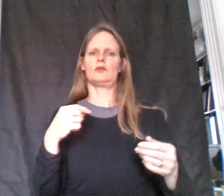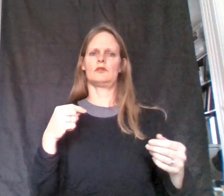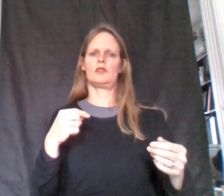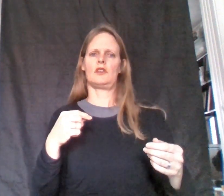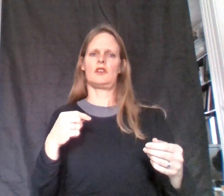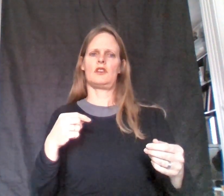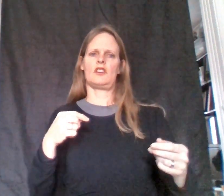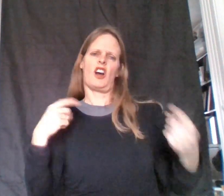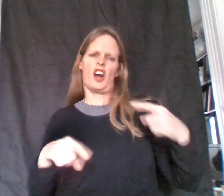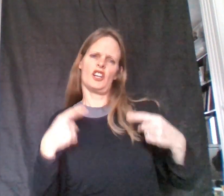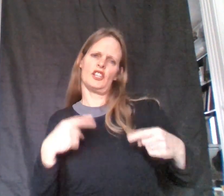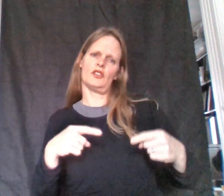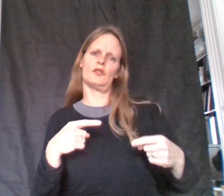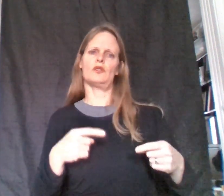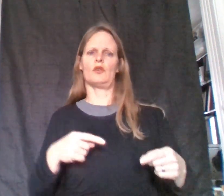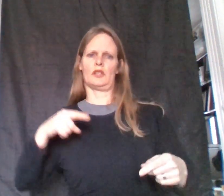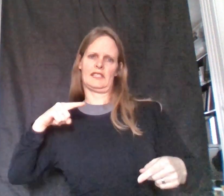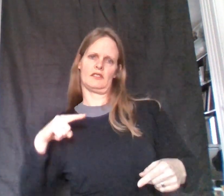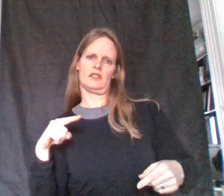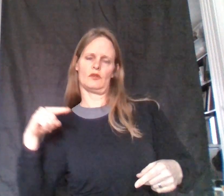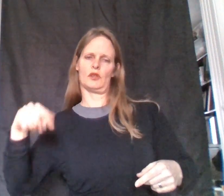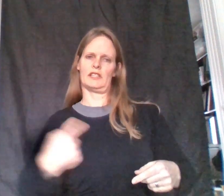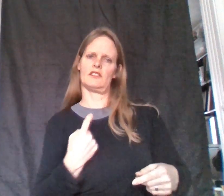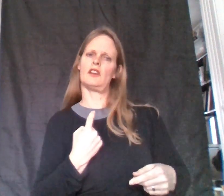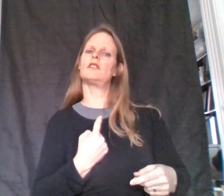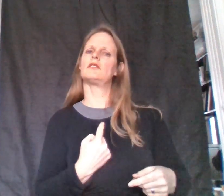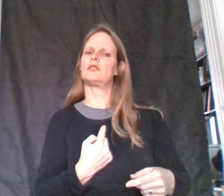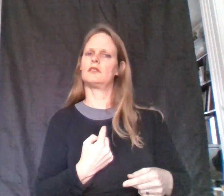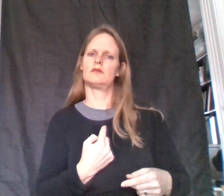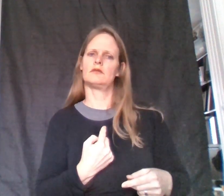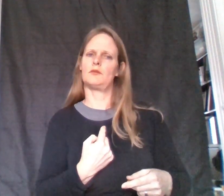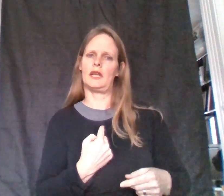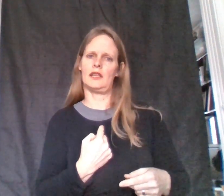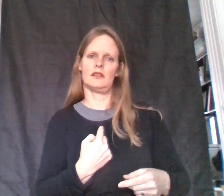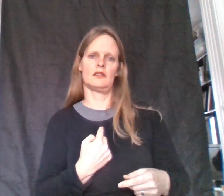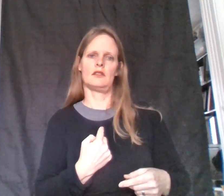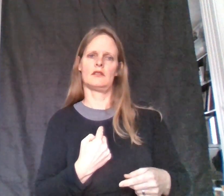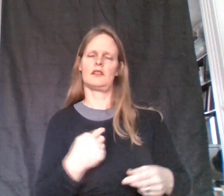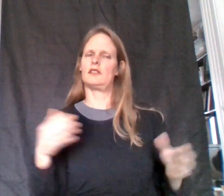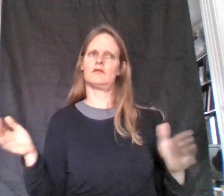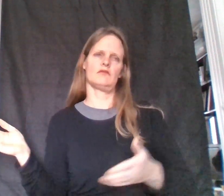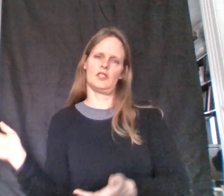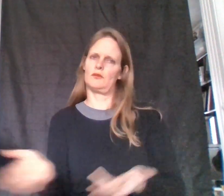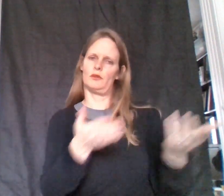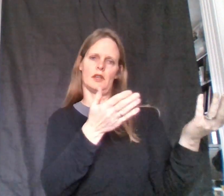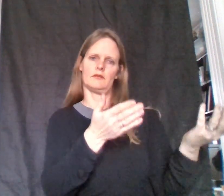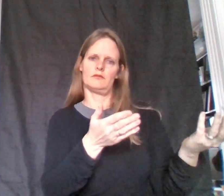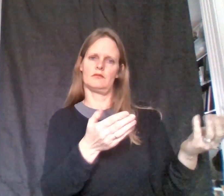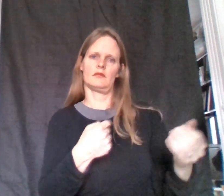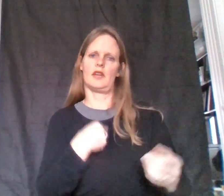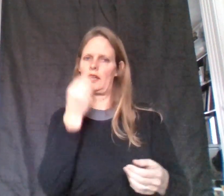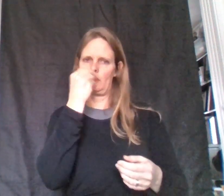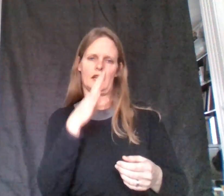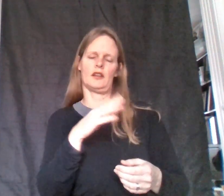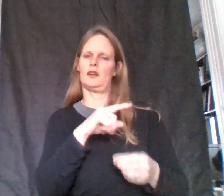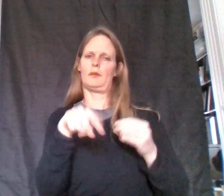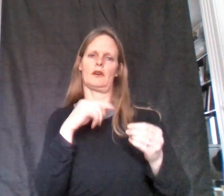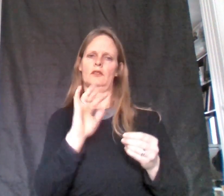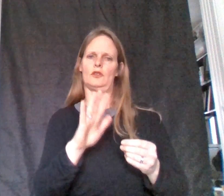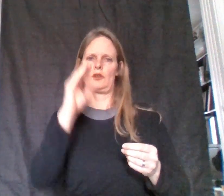argue or insult me, then just move on. I don't care about your